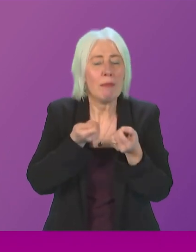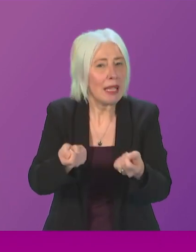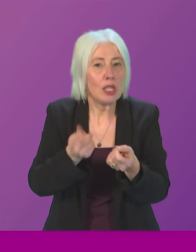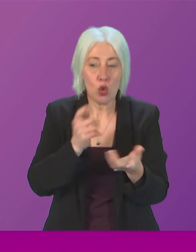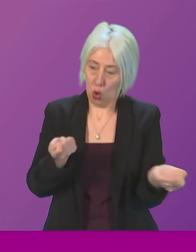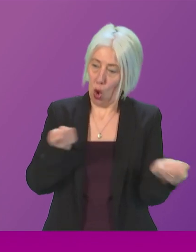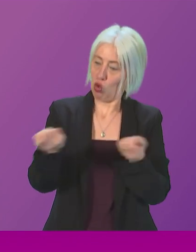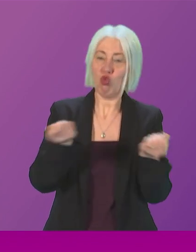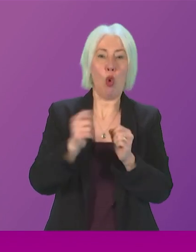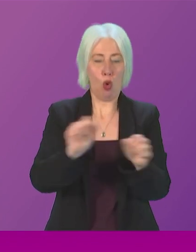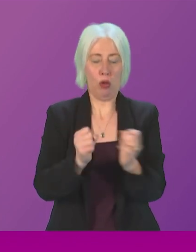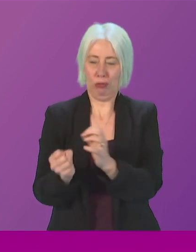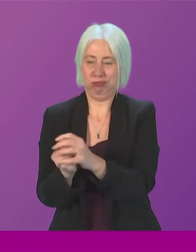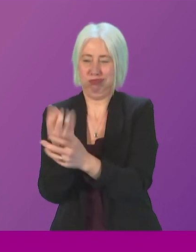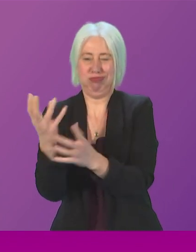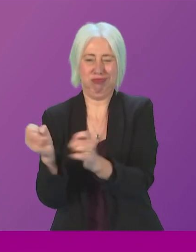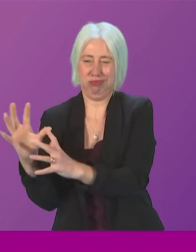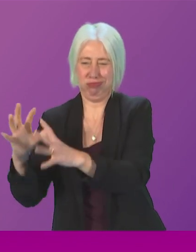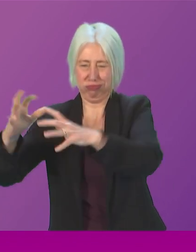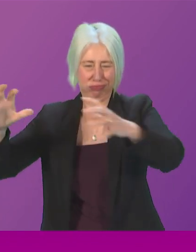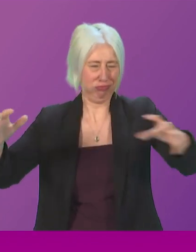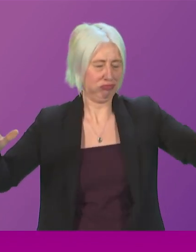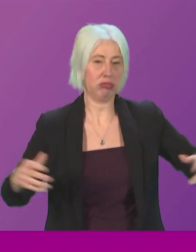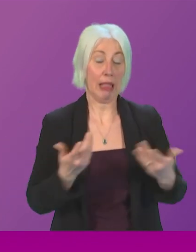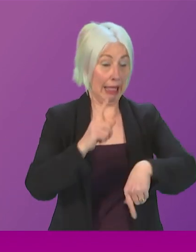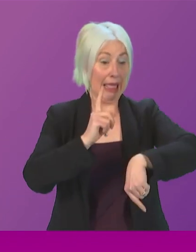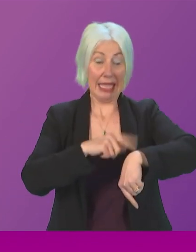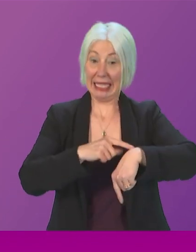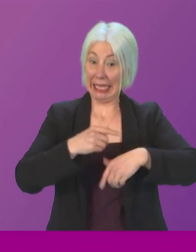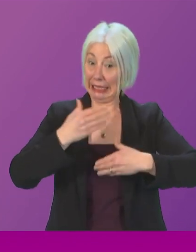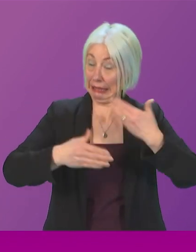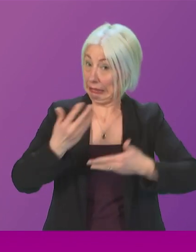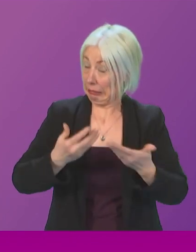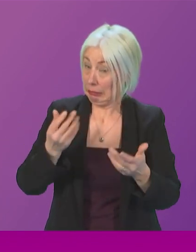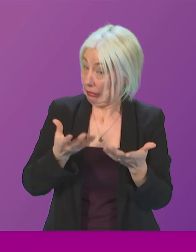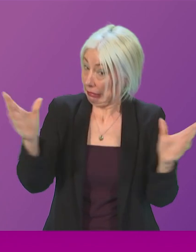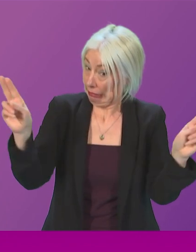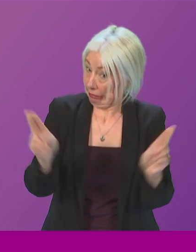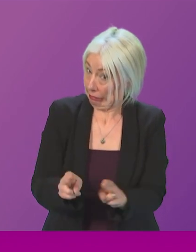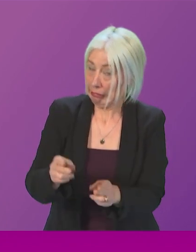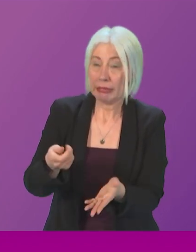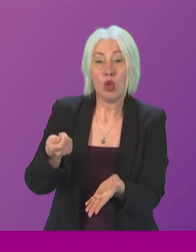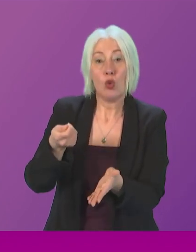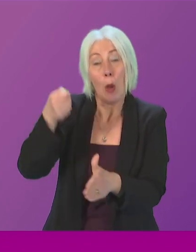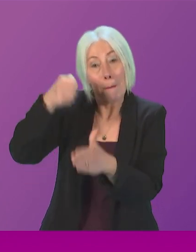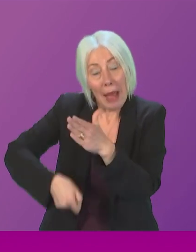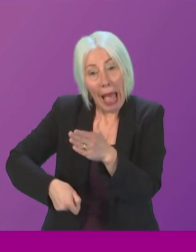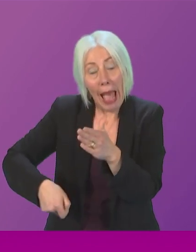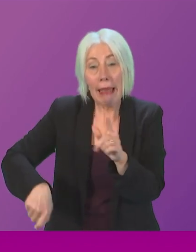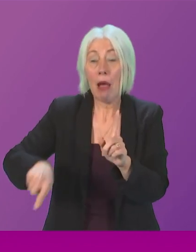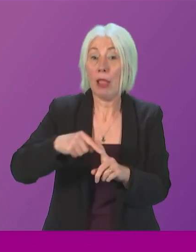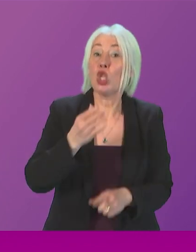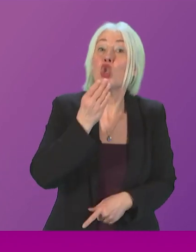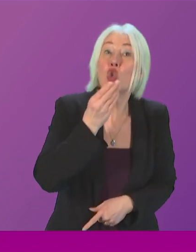control bracken and given that time is running out both for its procurement and use in the available season